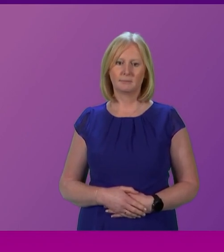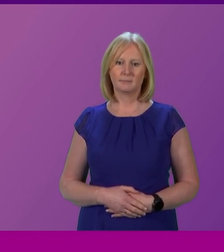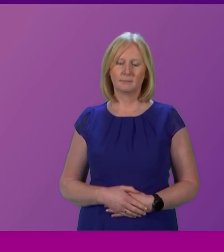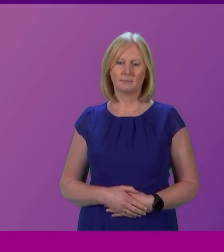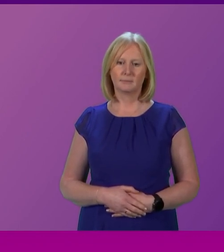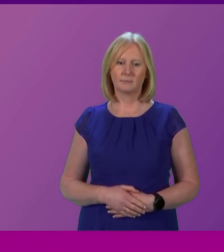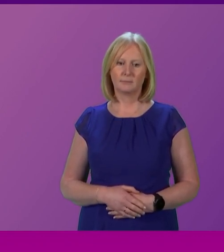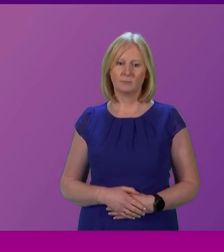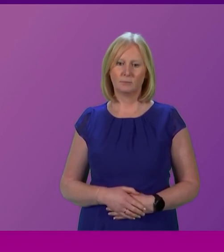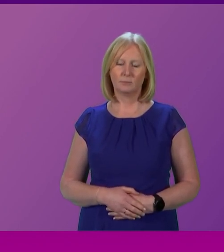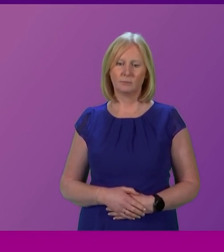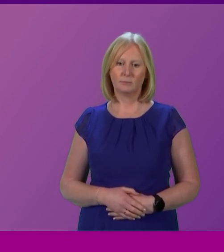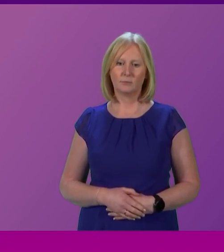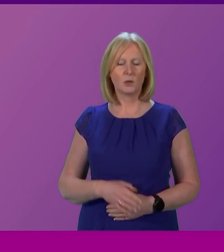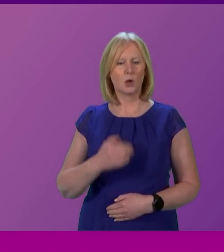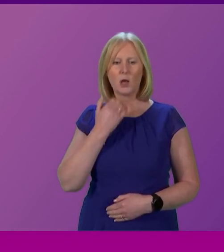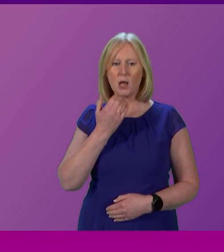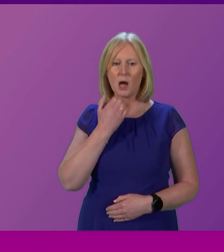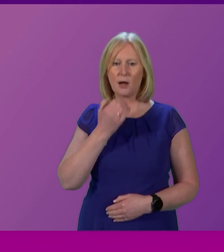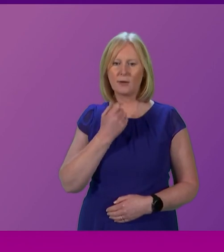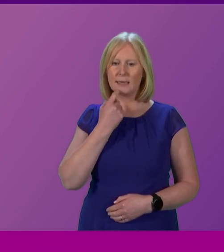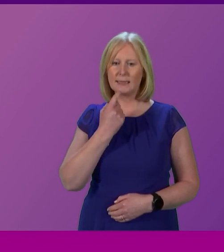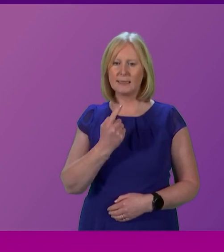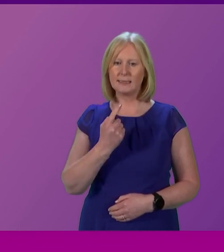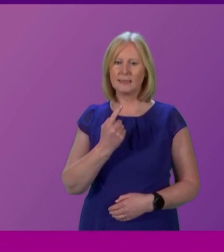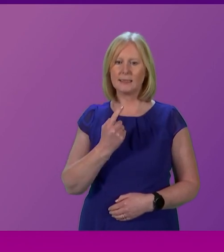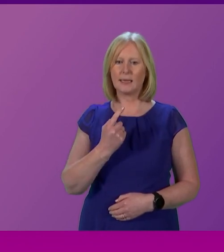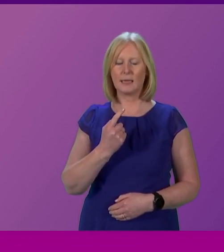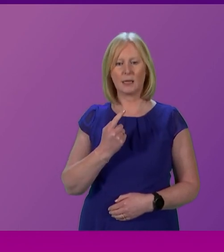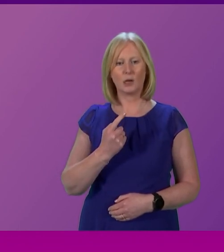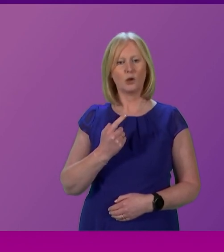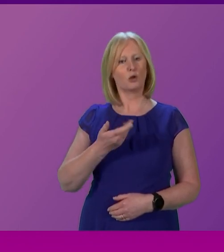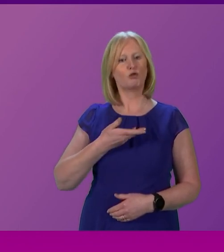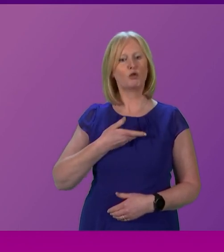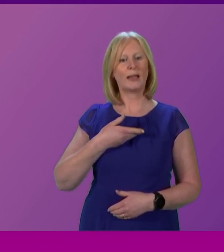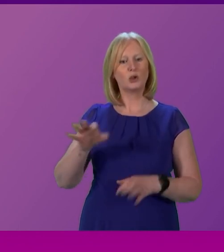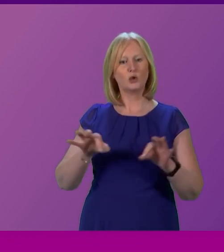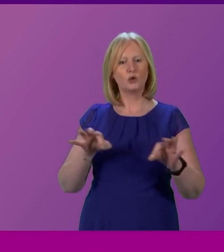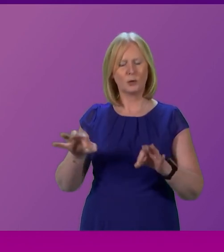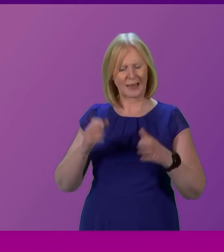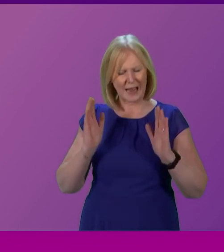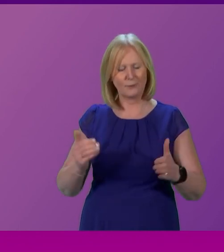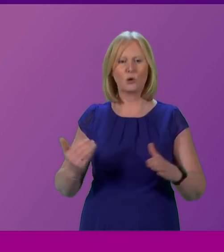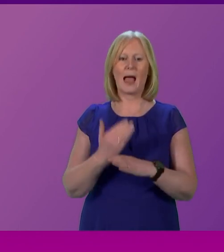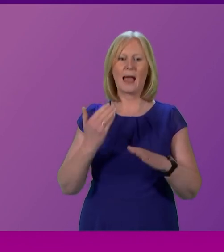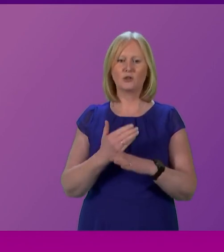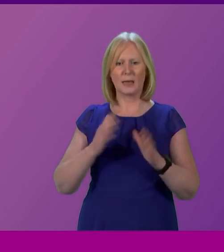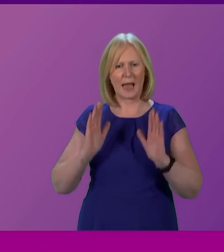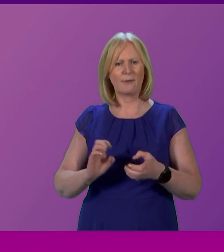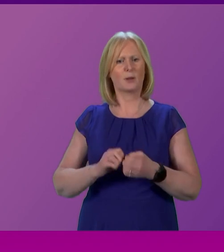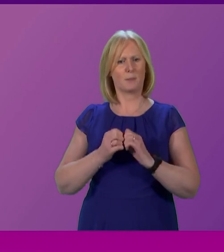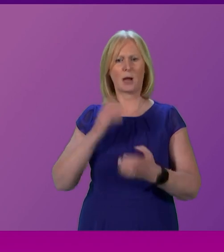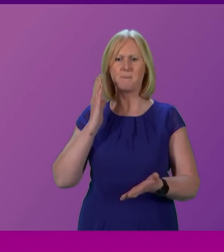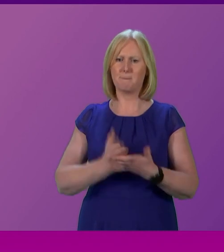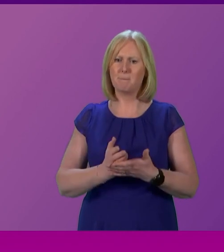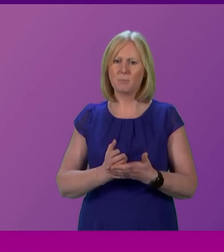And it is not simply enough to say warm words about the rights to choose. Actions are needed. It has to be made real. There